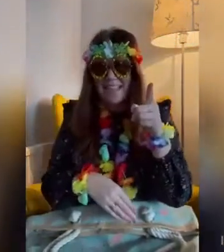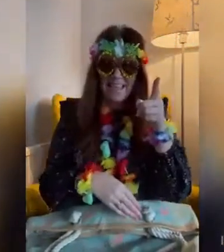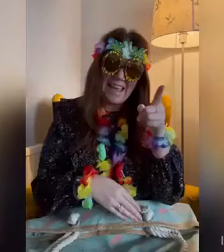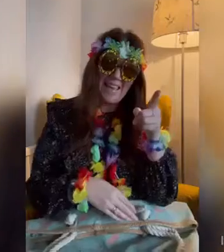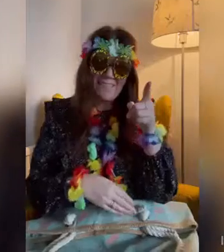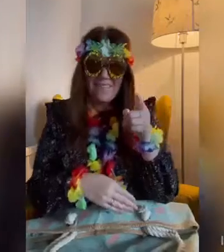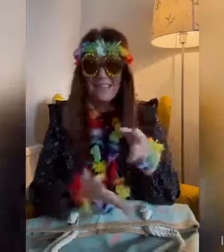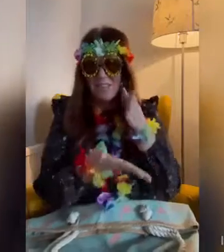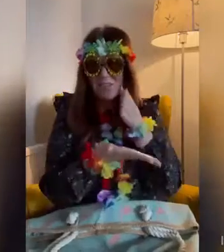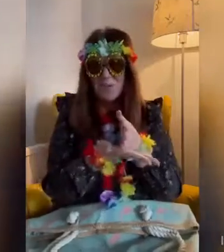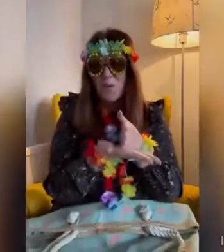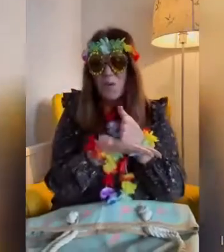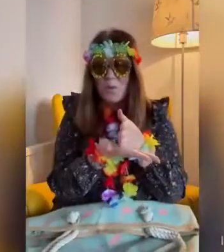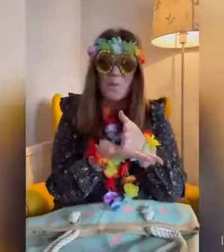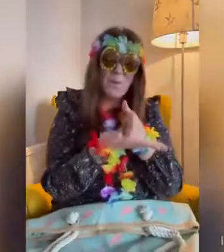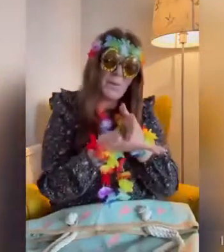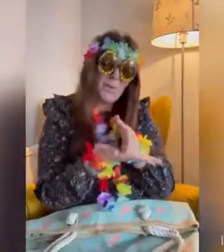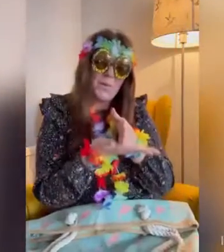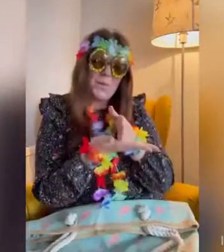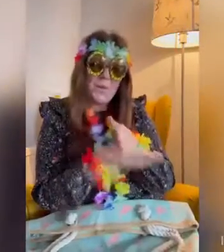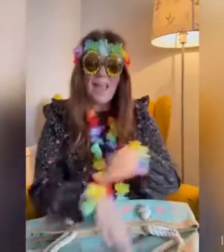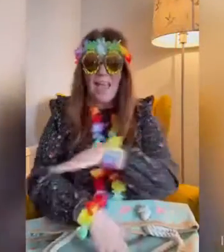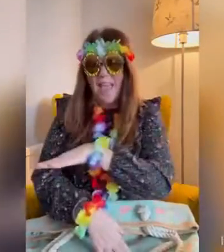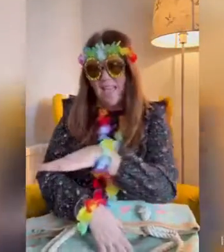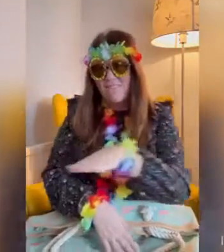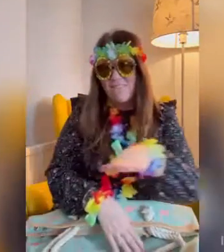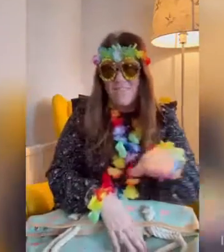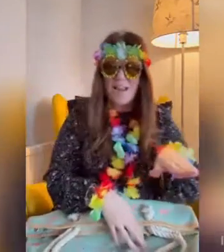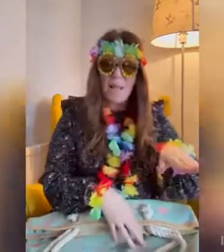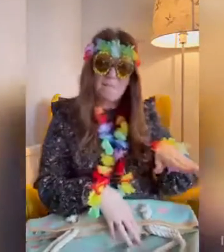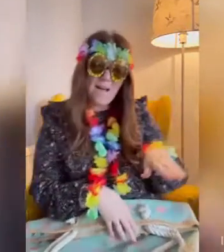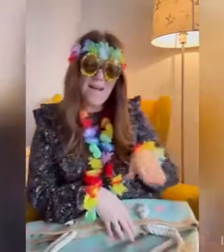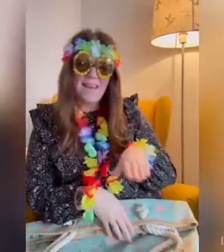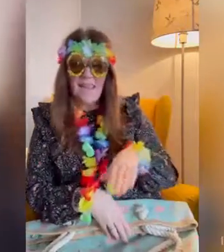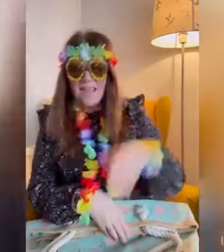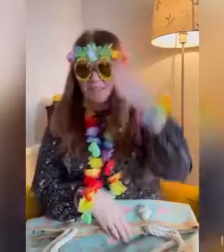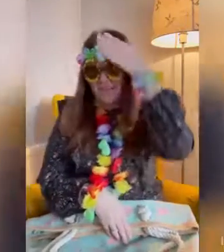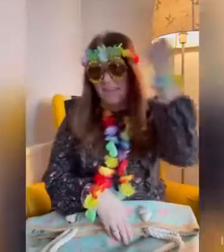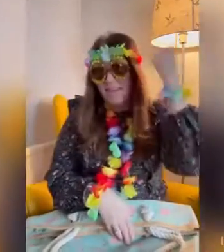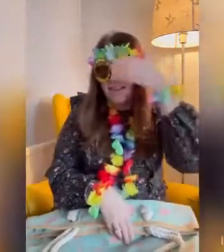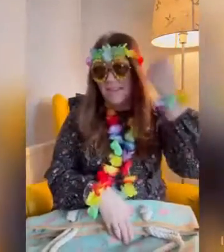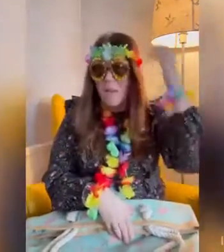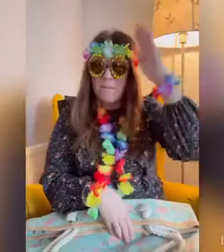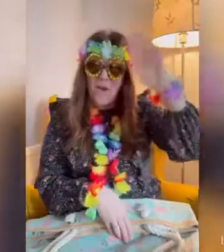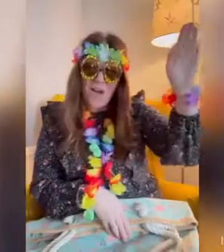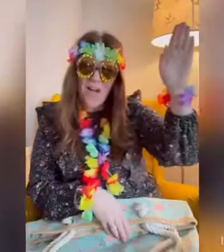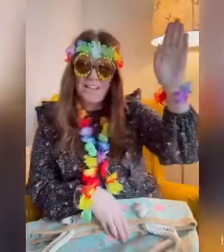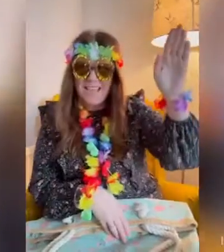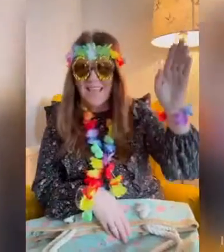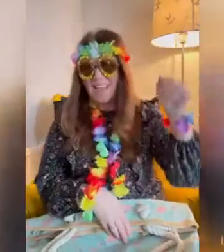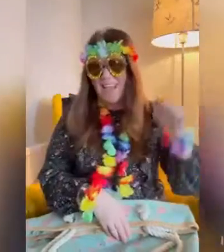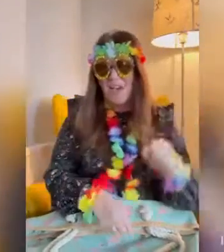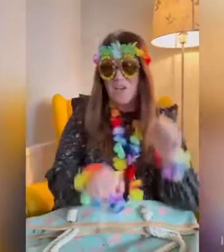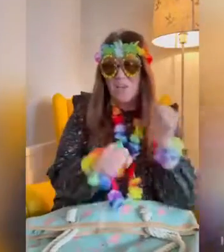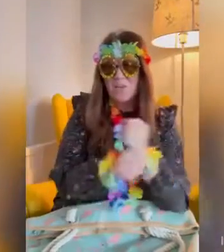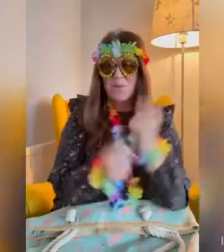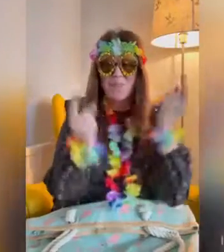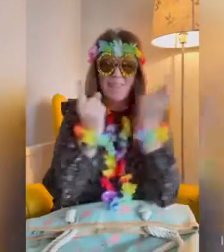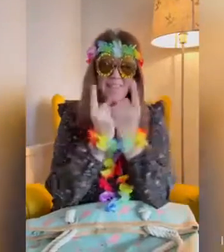if it's true. Everybody has a summer holiday. Doing things